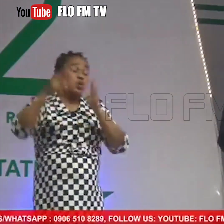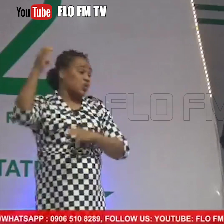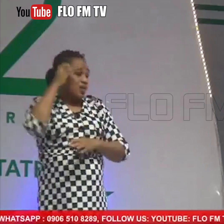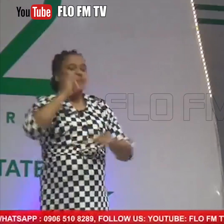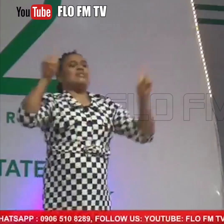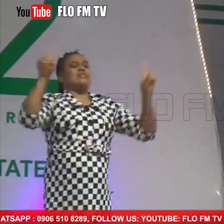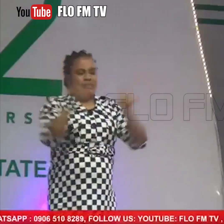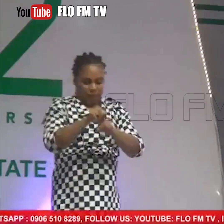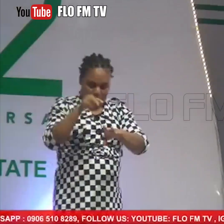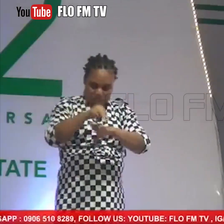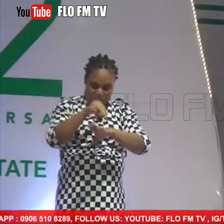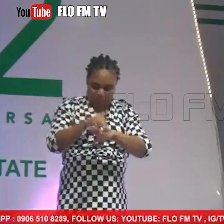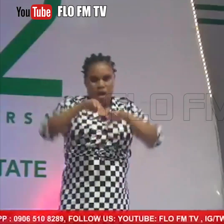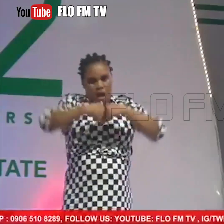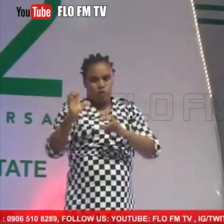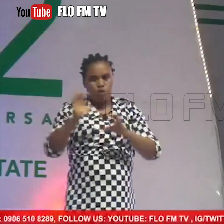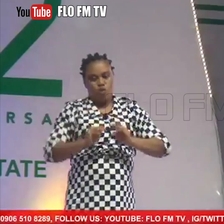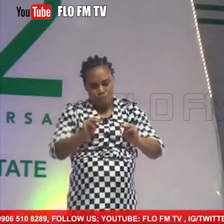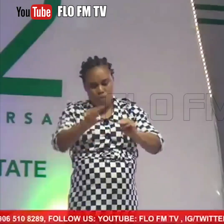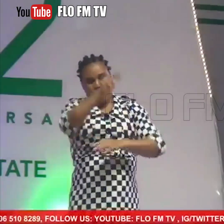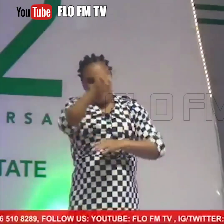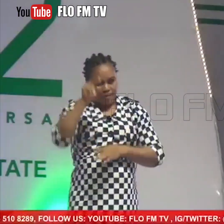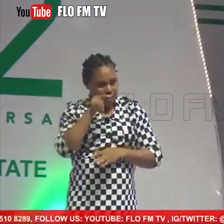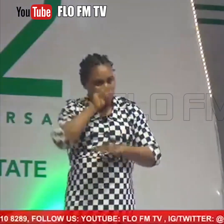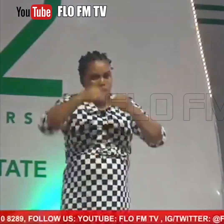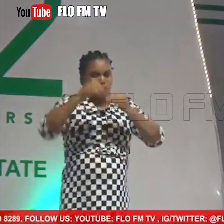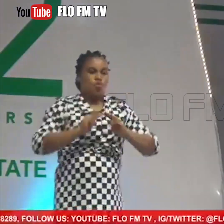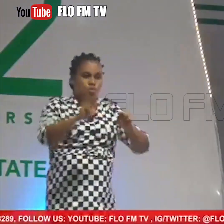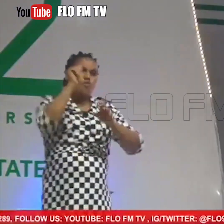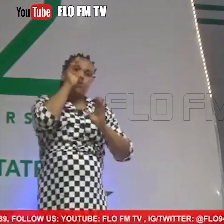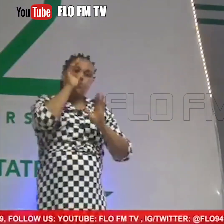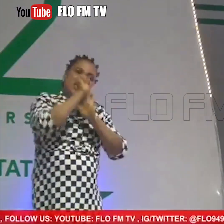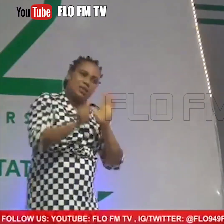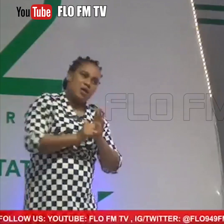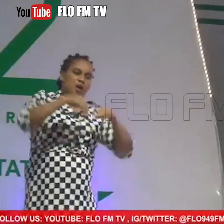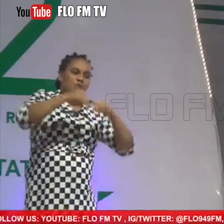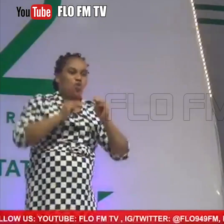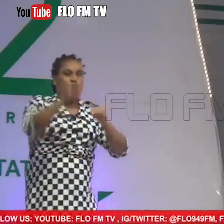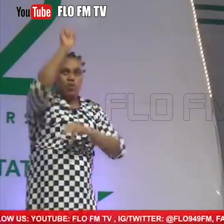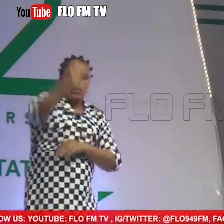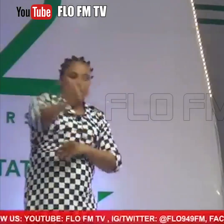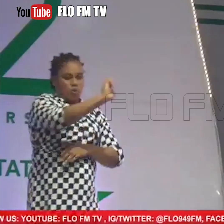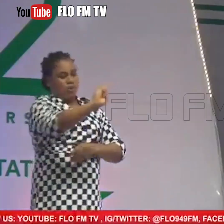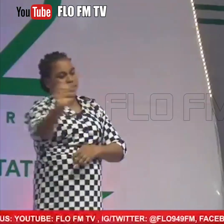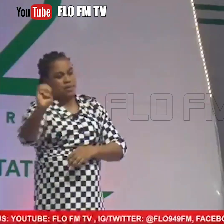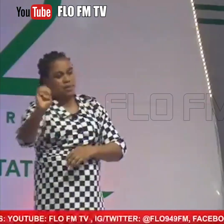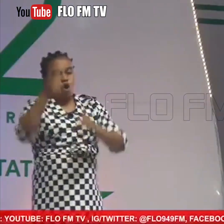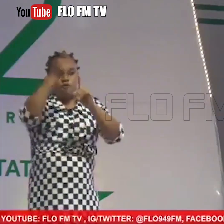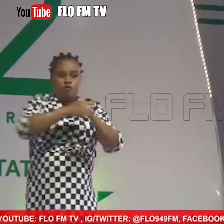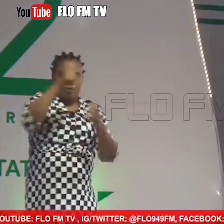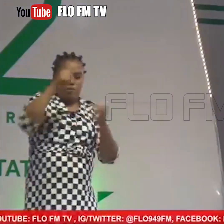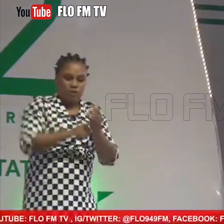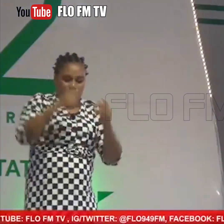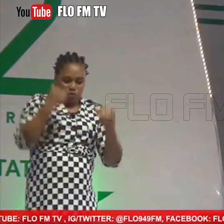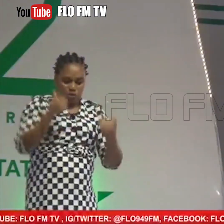is the same message. How do we move Nigeria? How do we move AB state? How do we move Southeast? From this